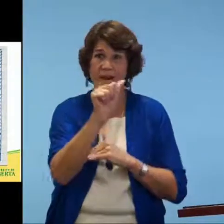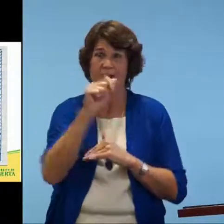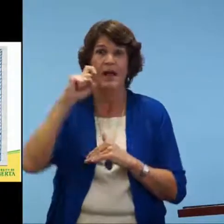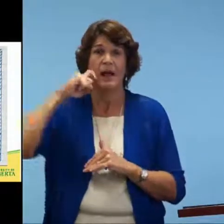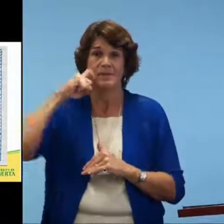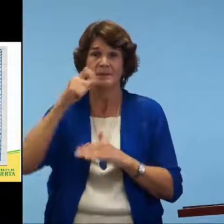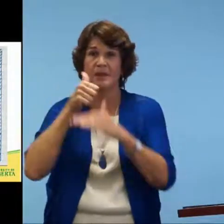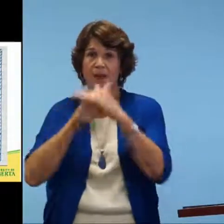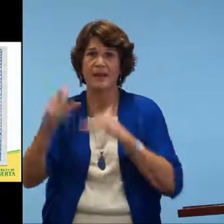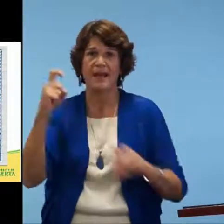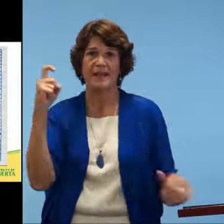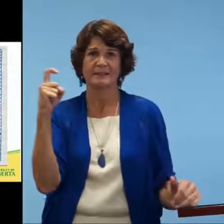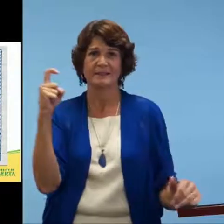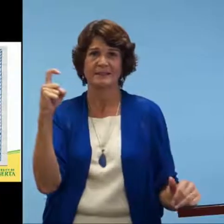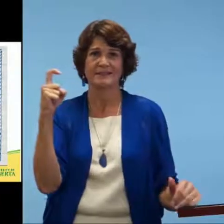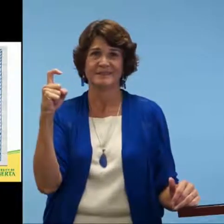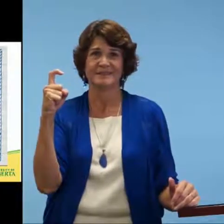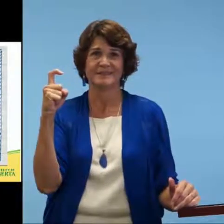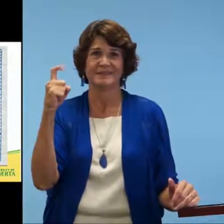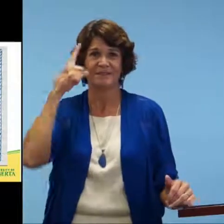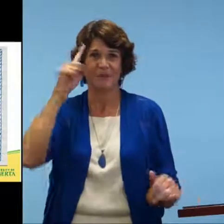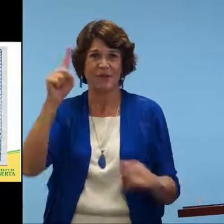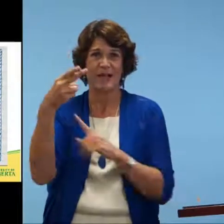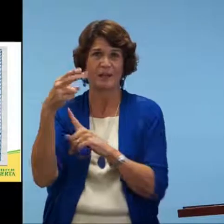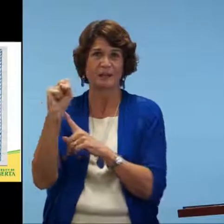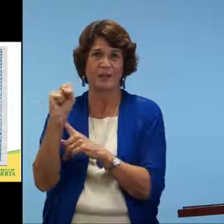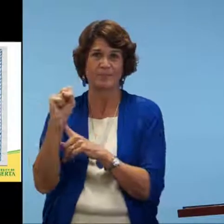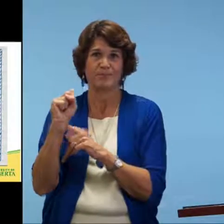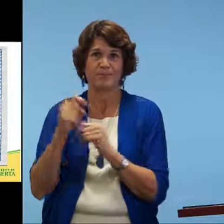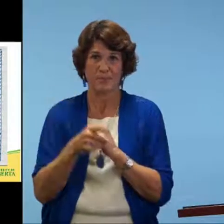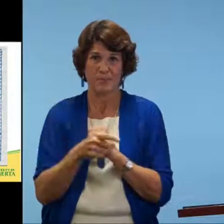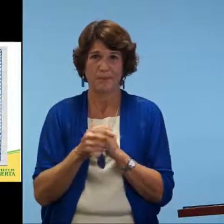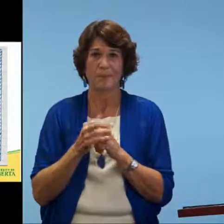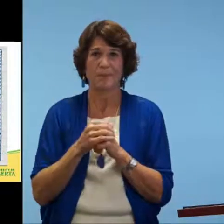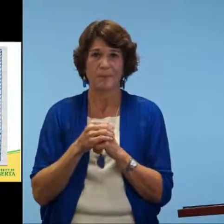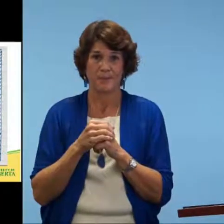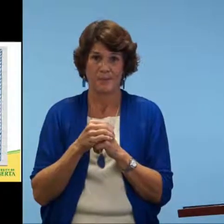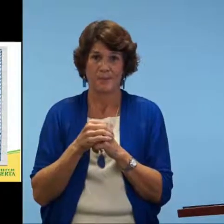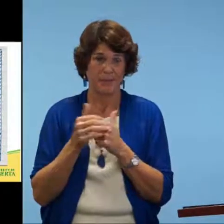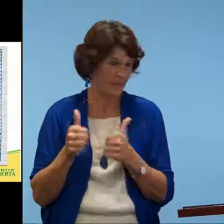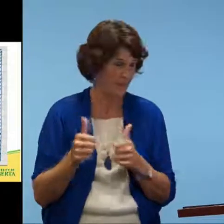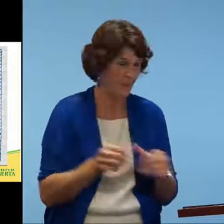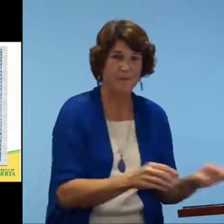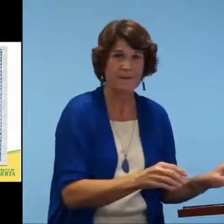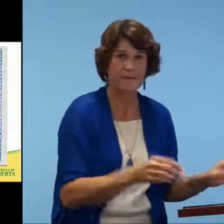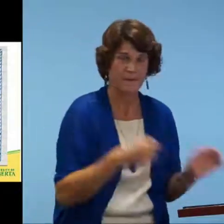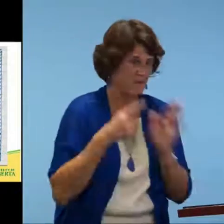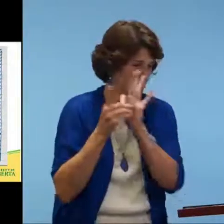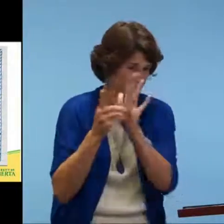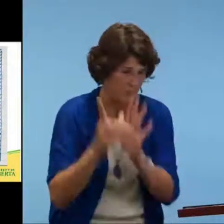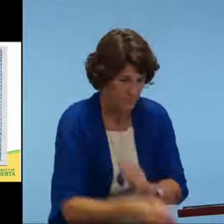Apple's not under A. Apple is under X to handshape X because of the parameter of the sign.